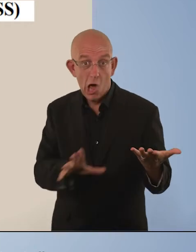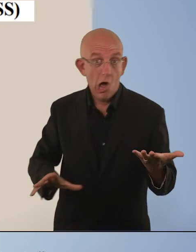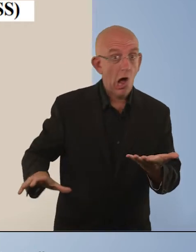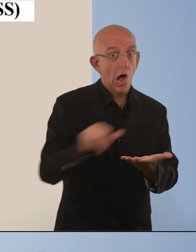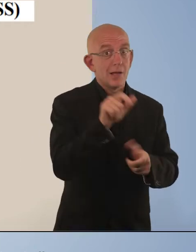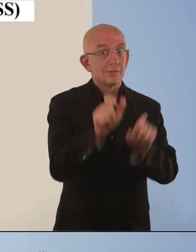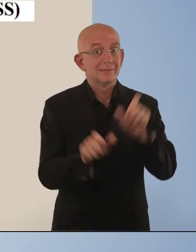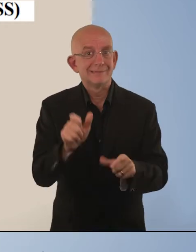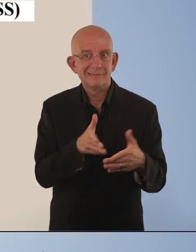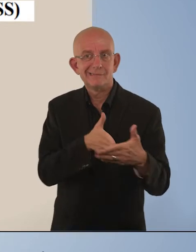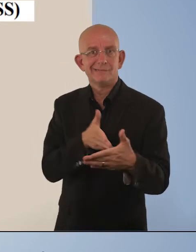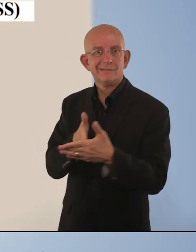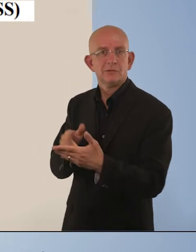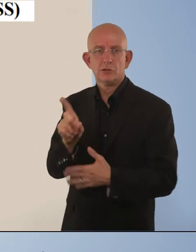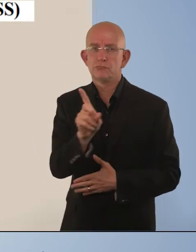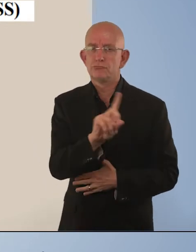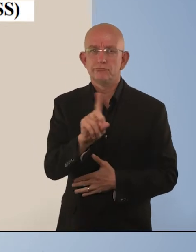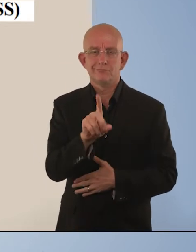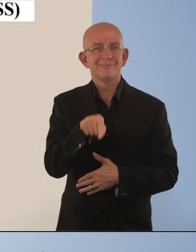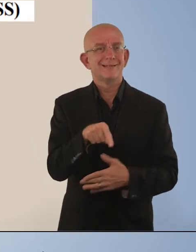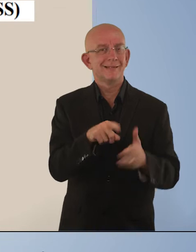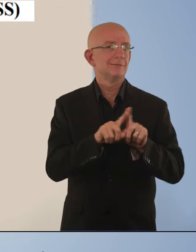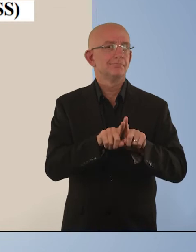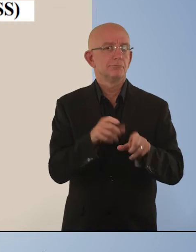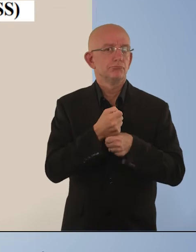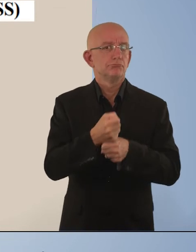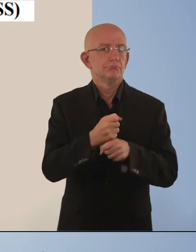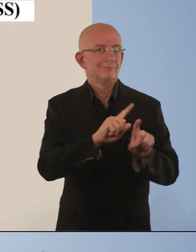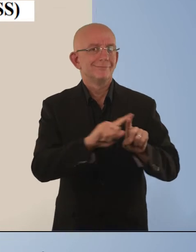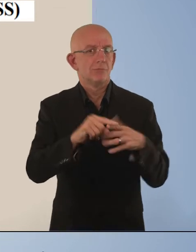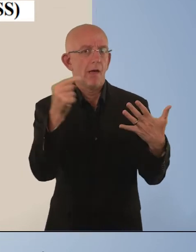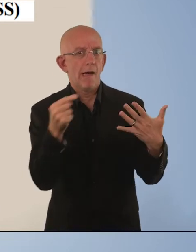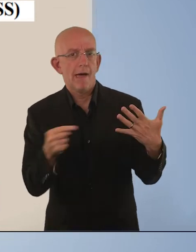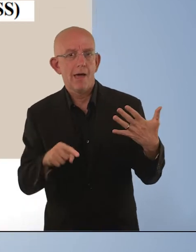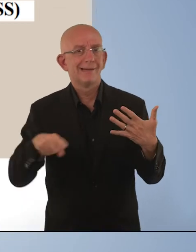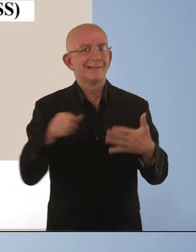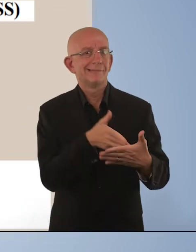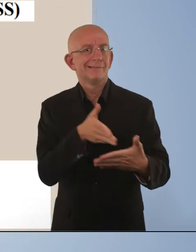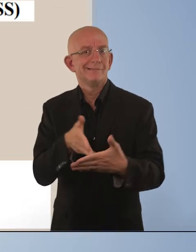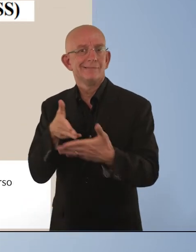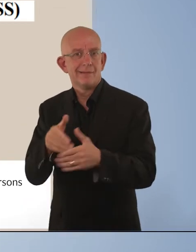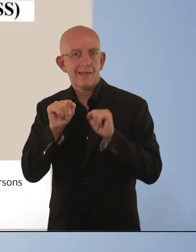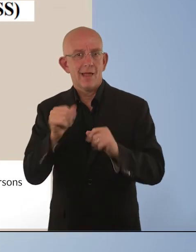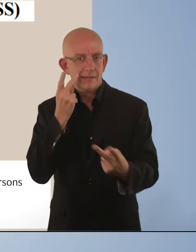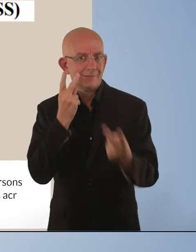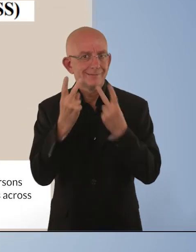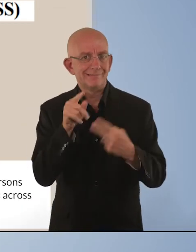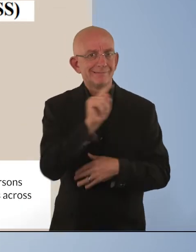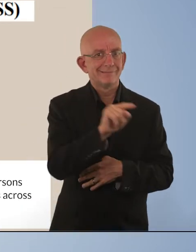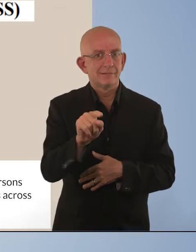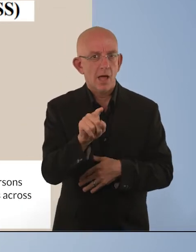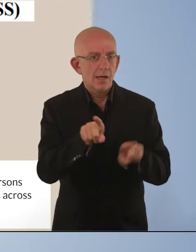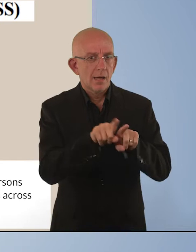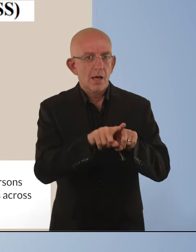in basic actions, represent the most commonly occurring limitations in basic actions, and be able to capture persons with similar